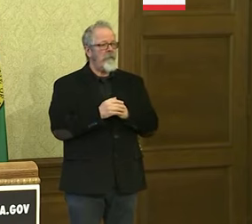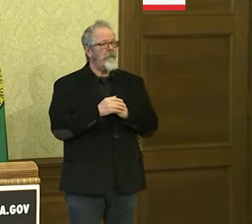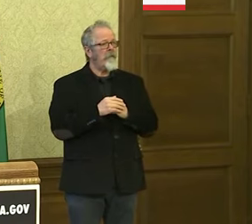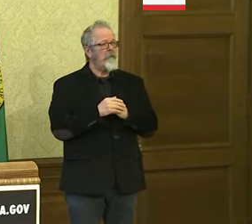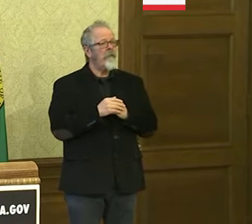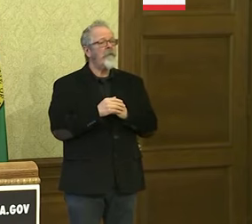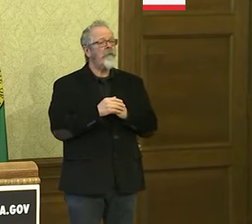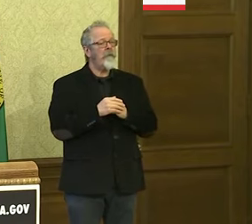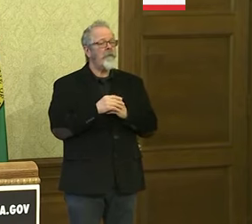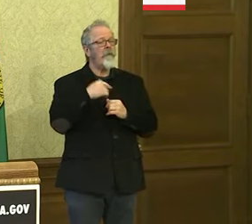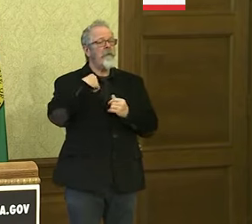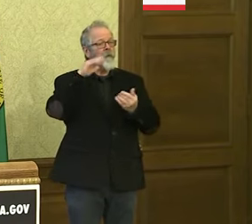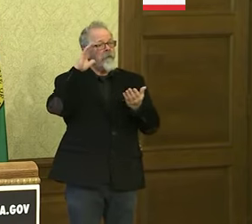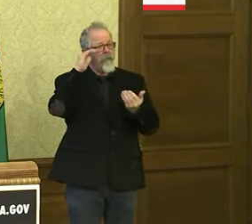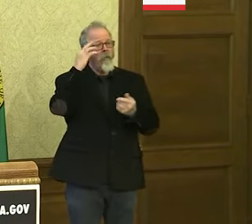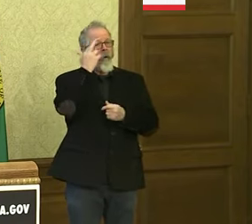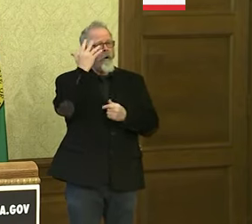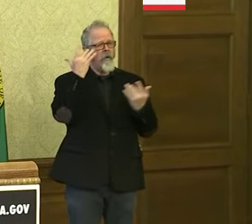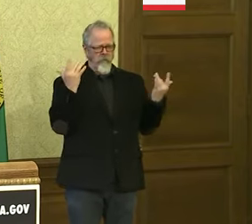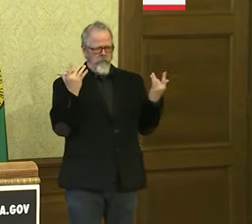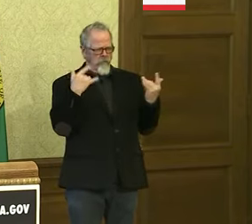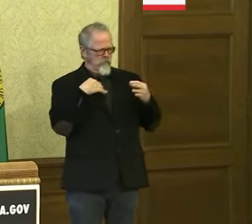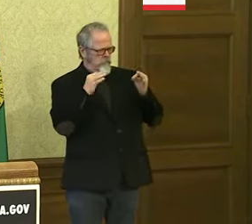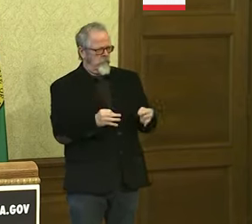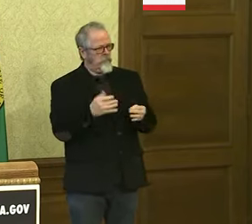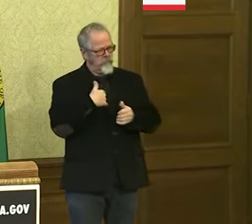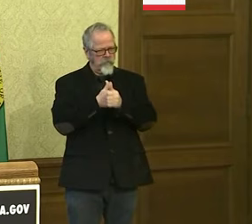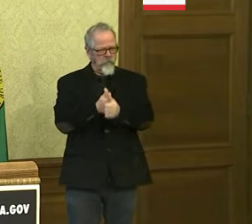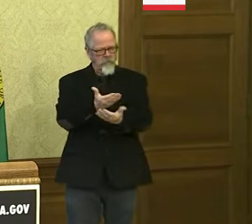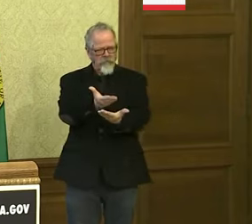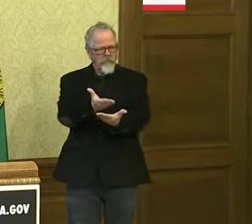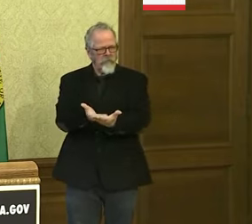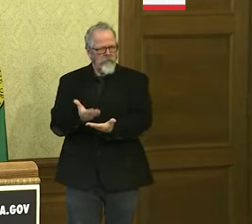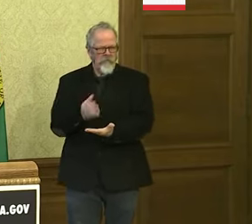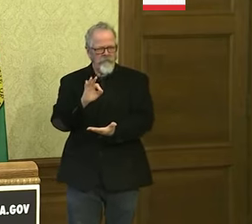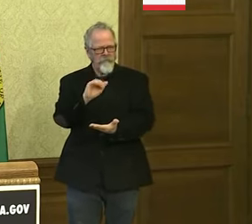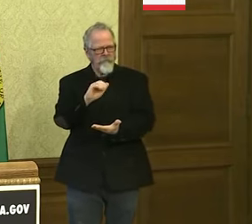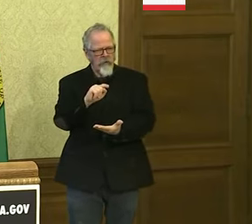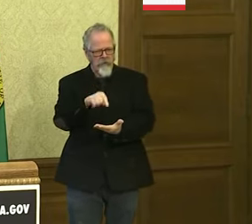cannot take the chance of reopening on-site instruction in this calendar school year.